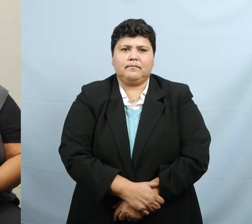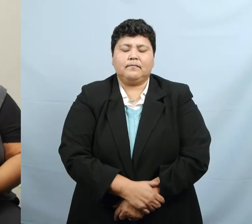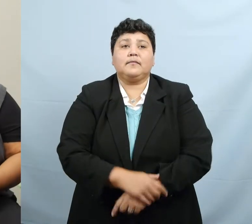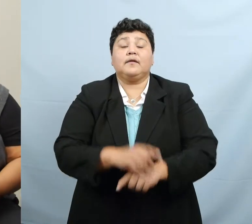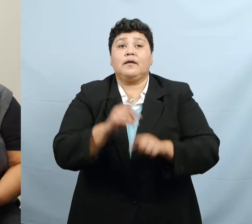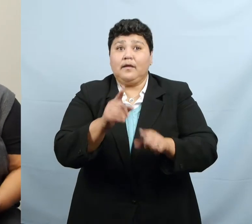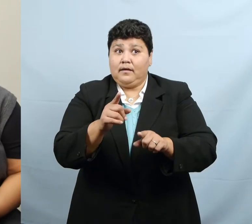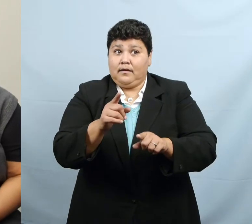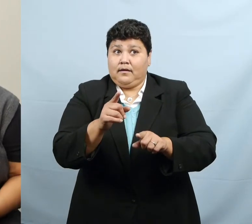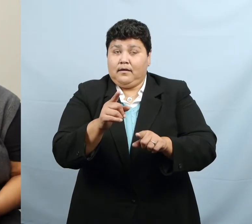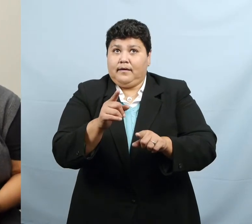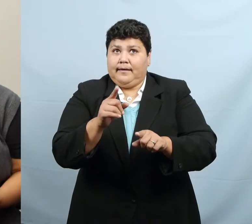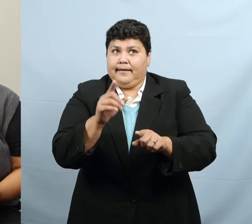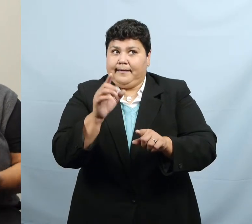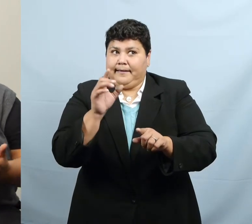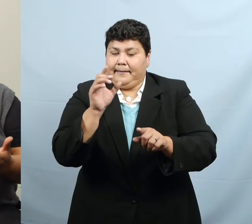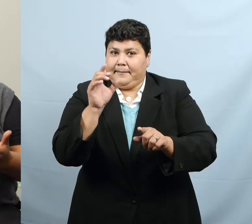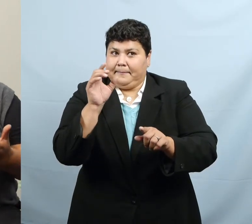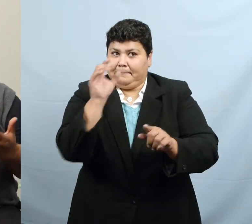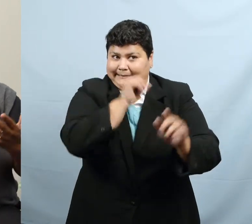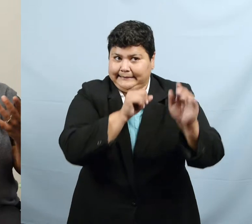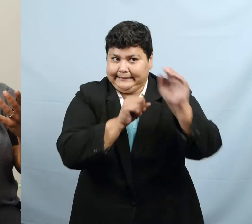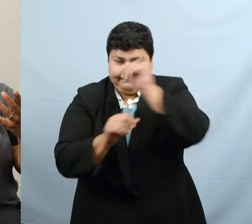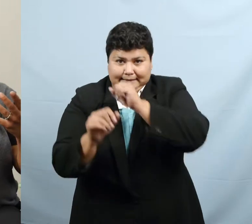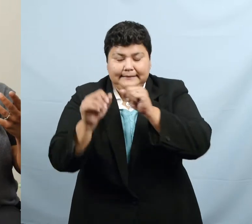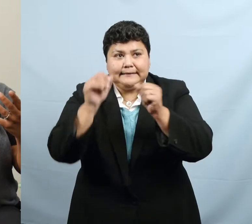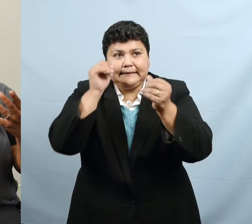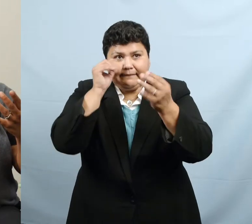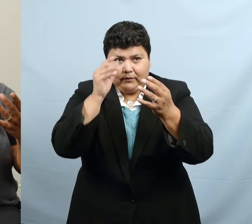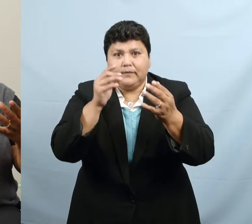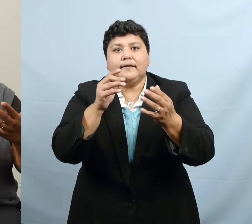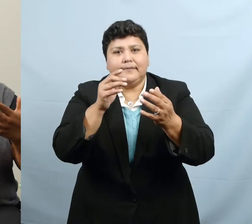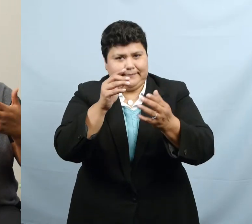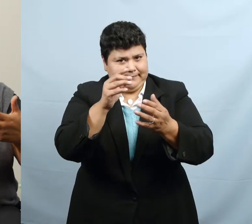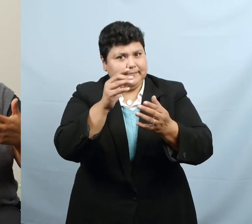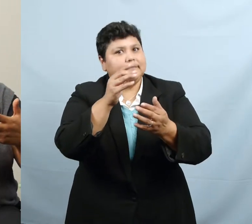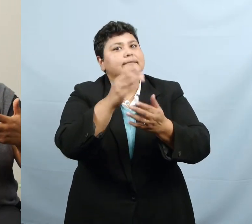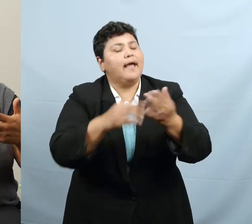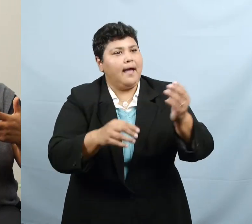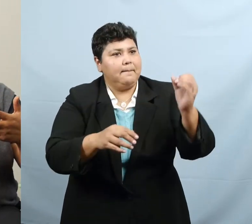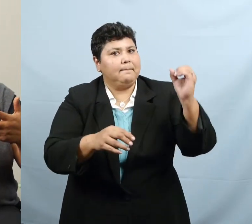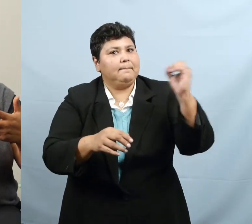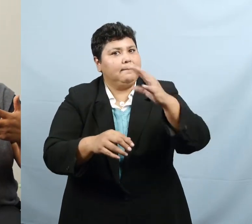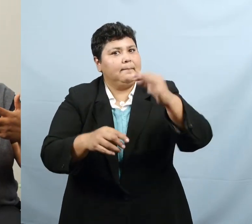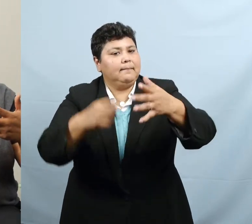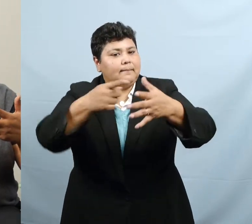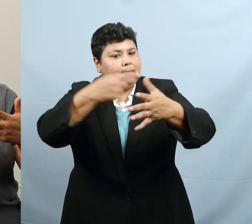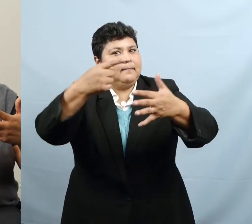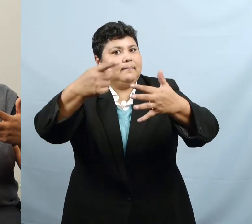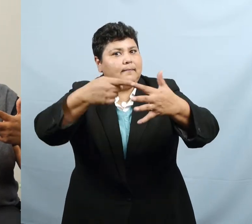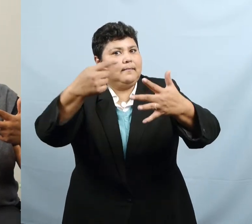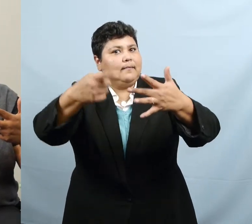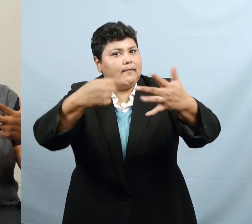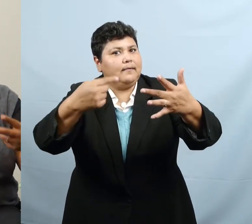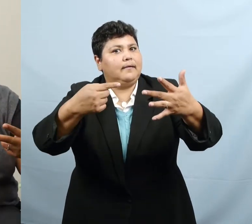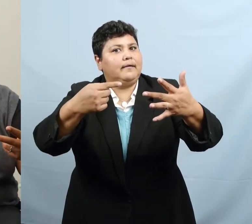So about missing out some of the information because there was some things that were listed as far as things that they needed to provide